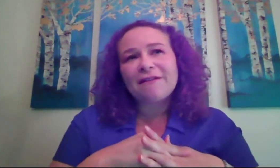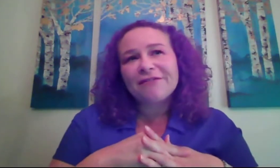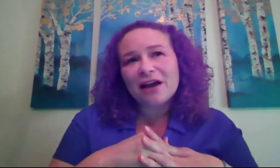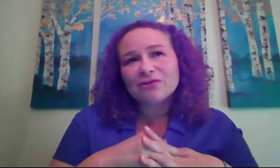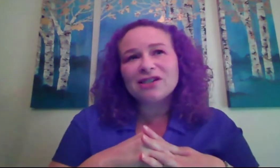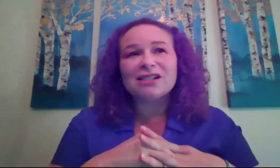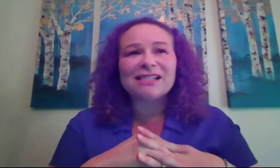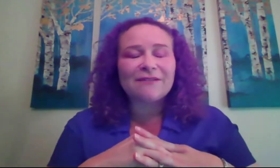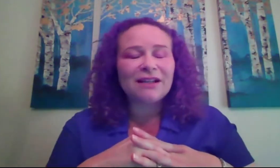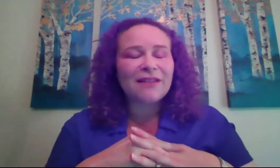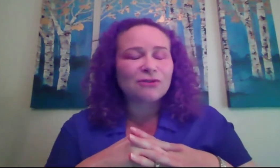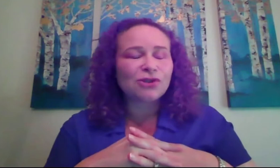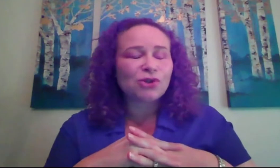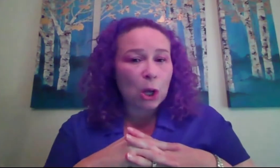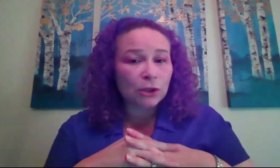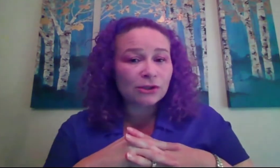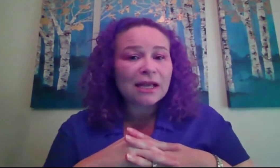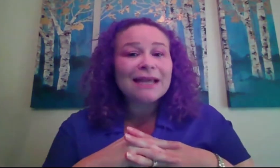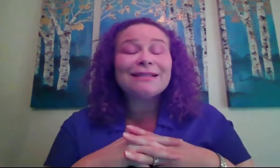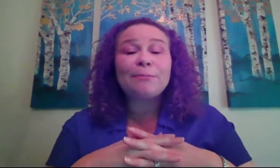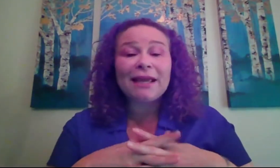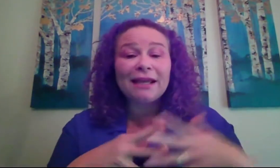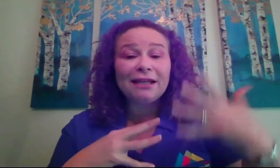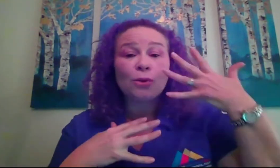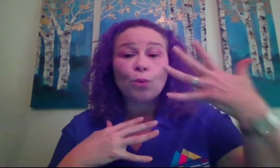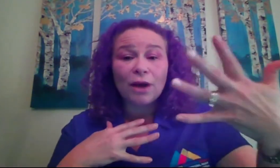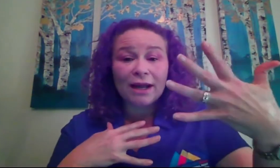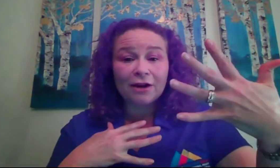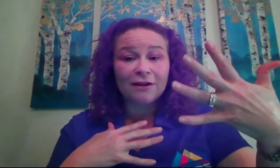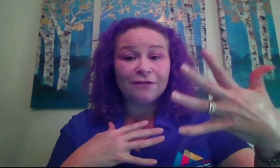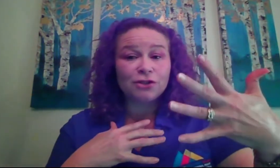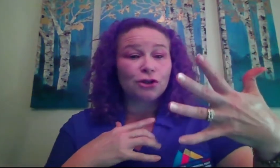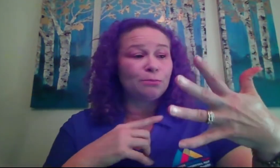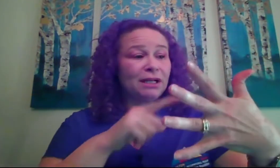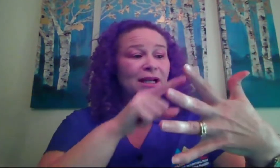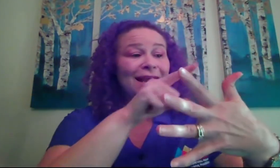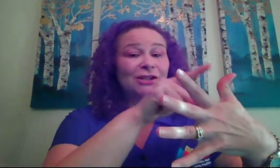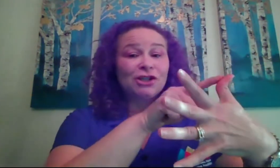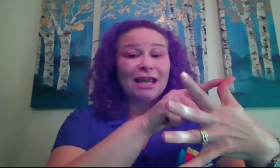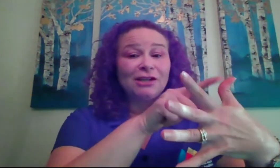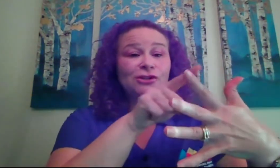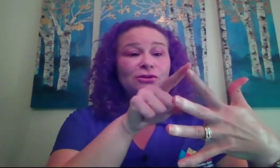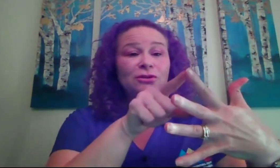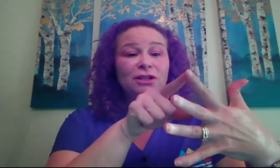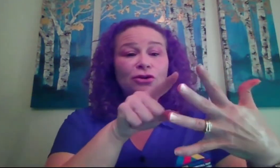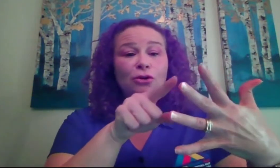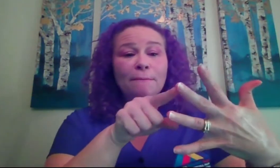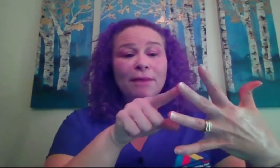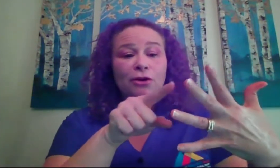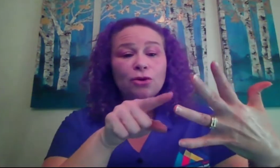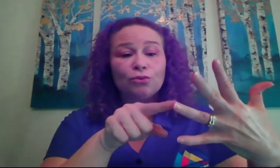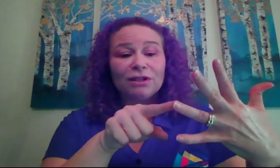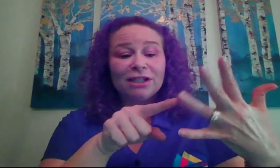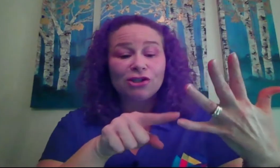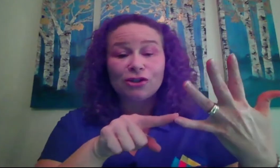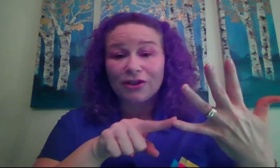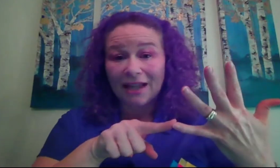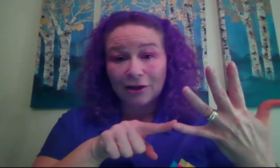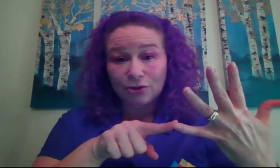,000 to $70,000, depending on what area of interpreting, educational, legal, medical, religious, or theatrical.